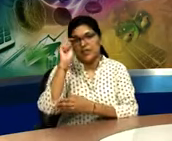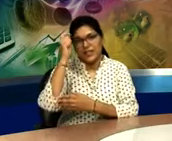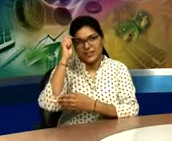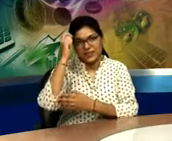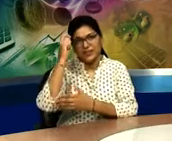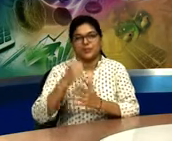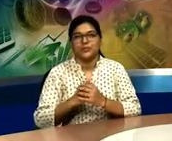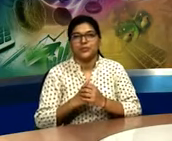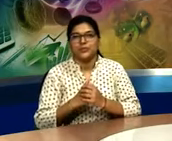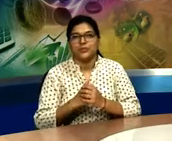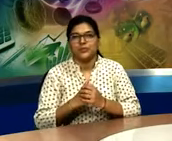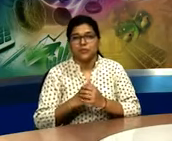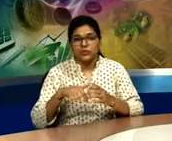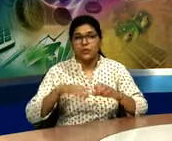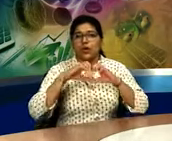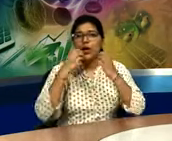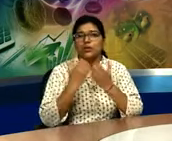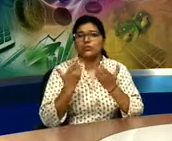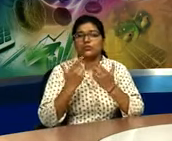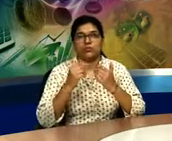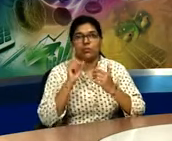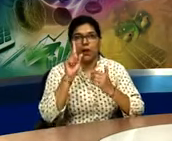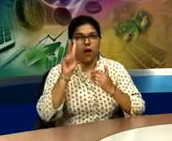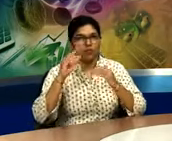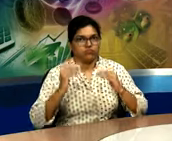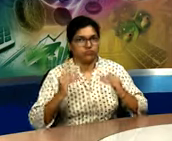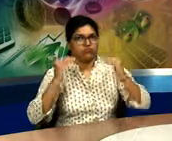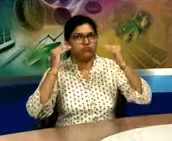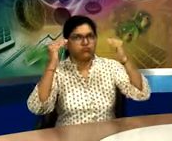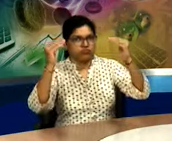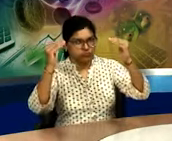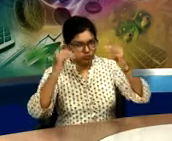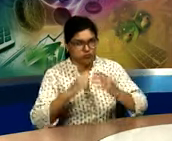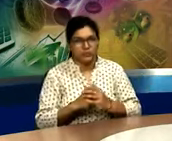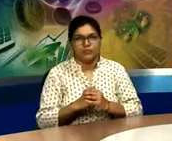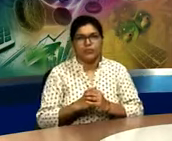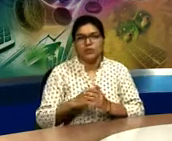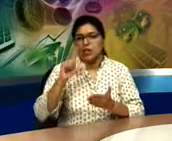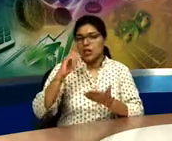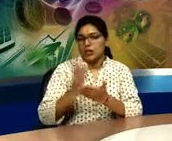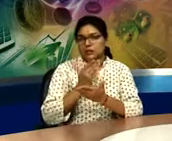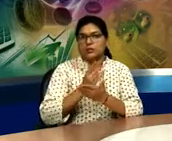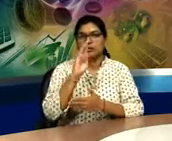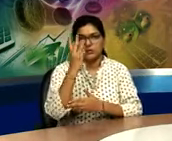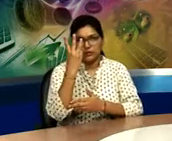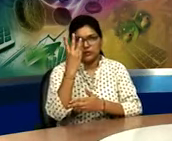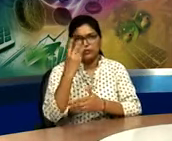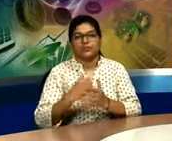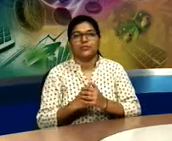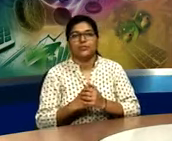for English subject. This is for secondary level and we are going to do